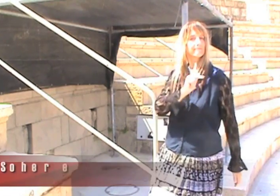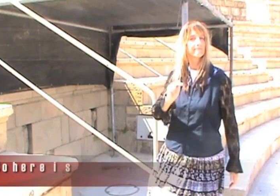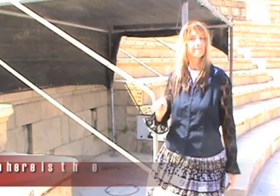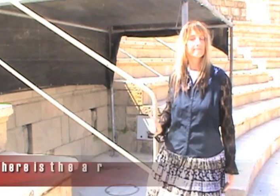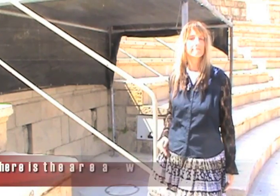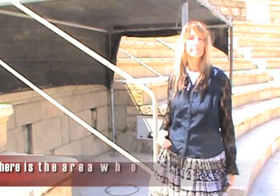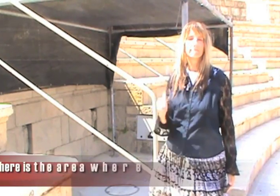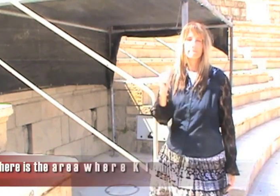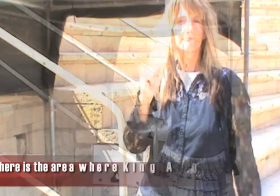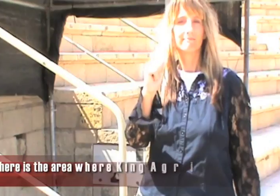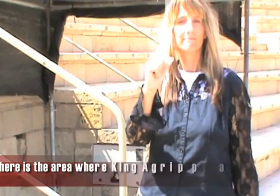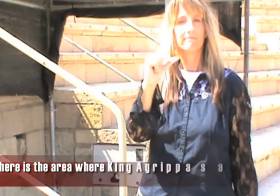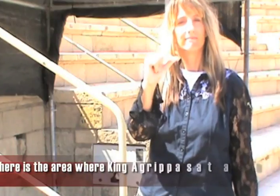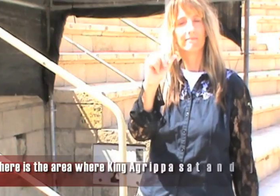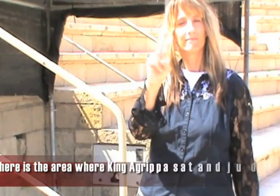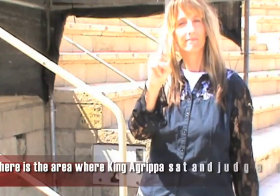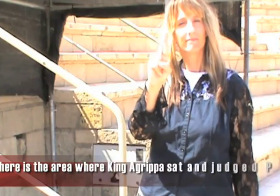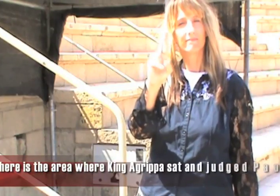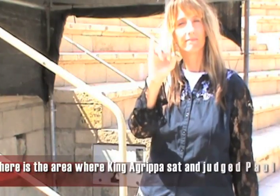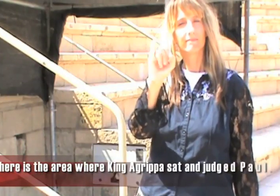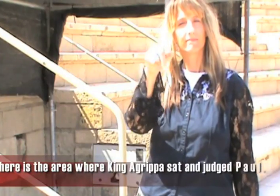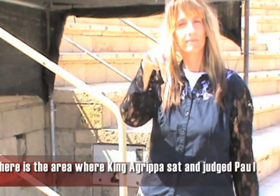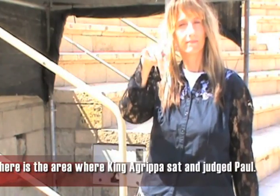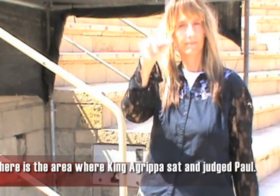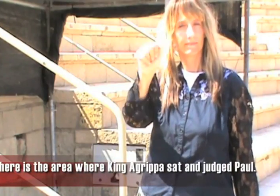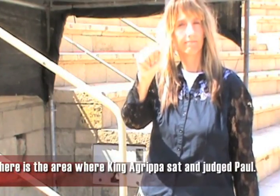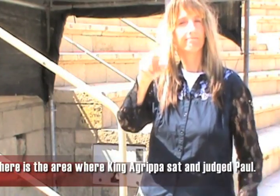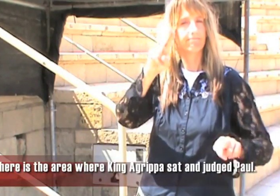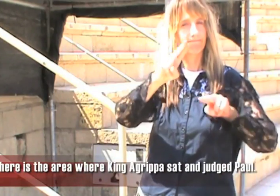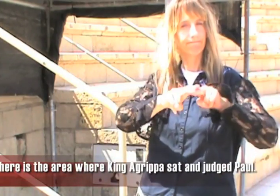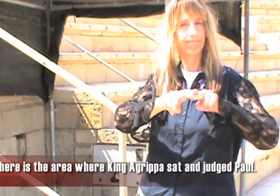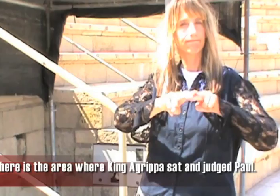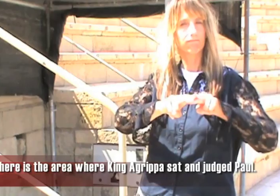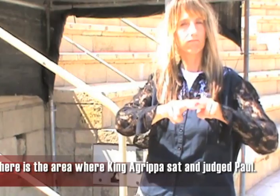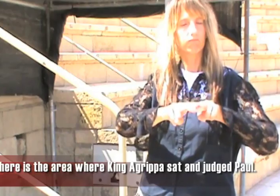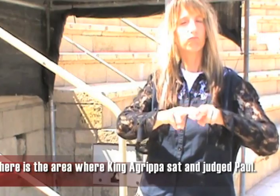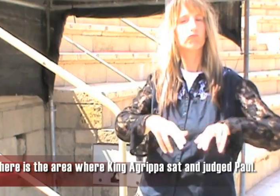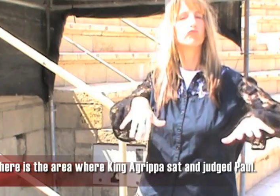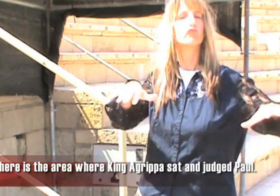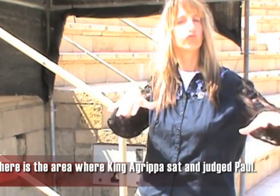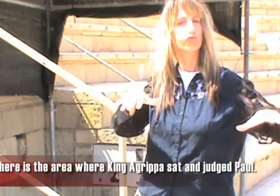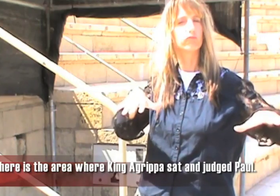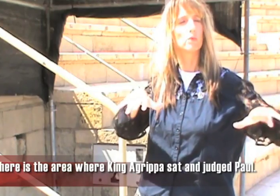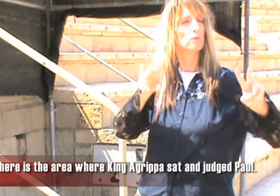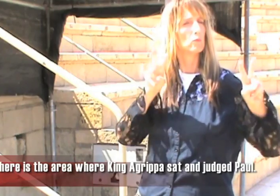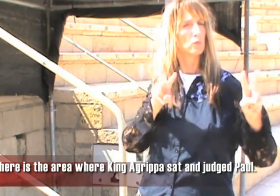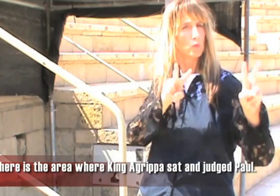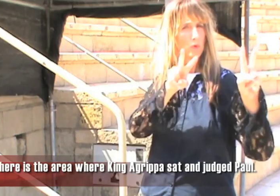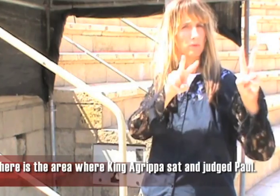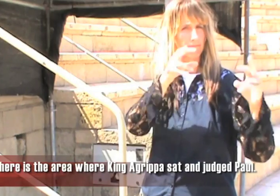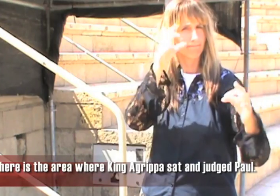Here is the place where King Agrippa sat and